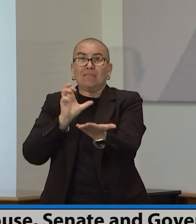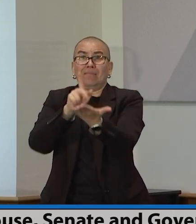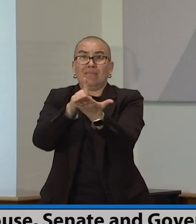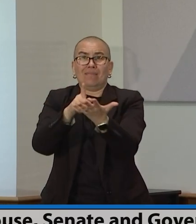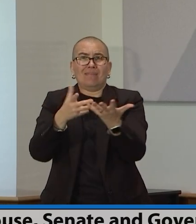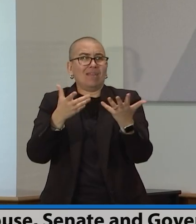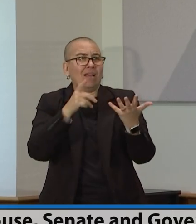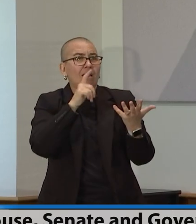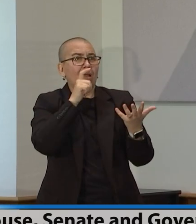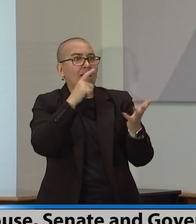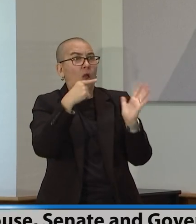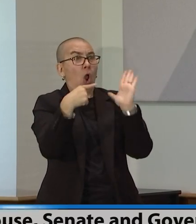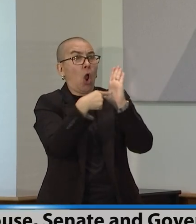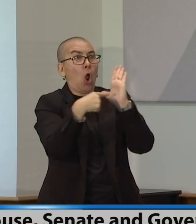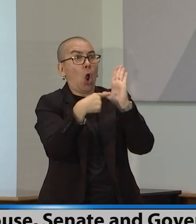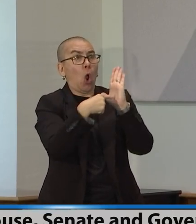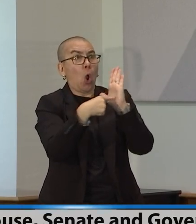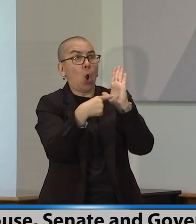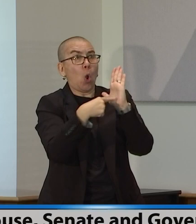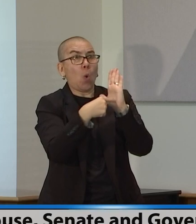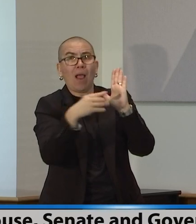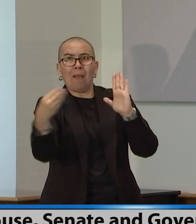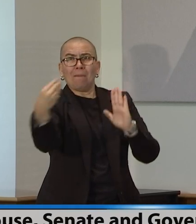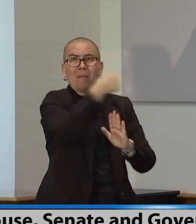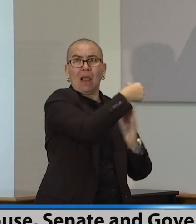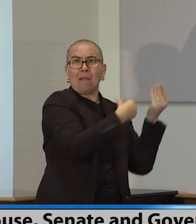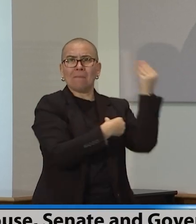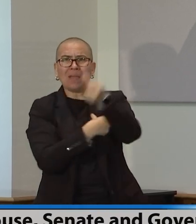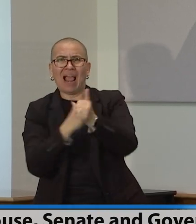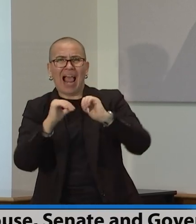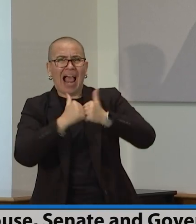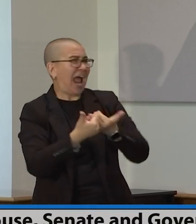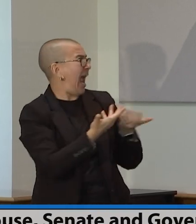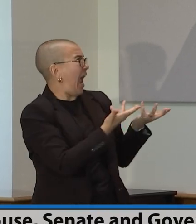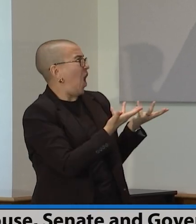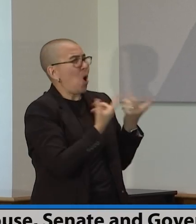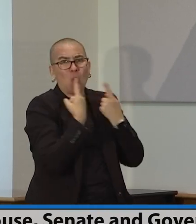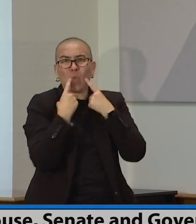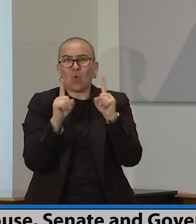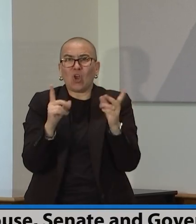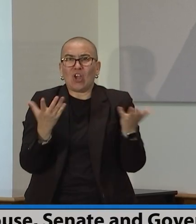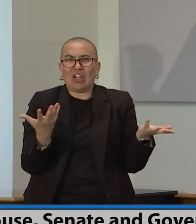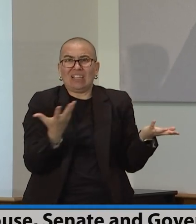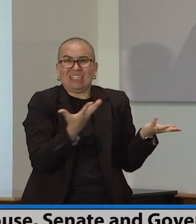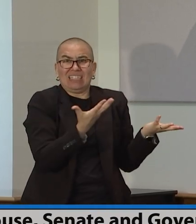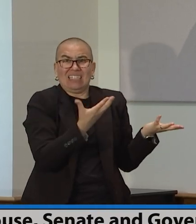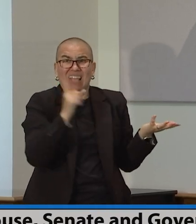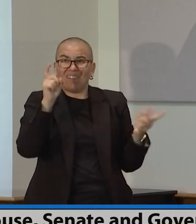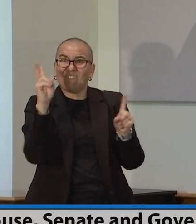Jim, want to answer that? My guess is that they have to refile, but he said yes. He doesn't want to be up here.